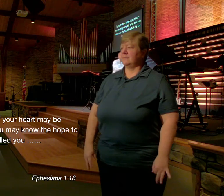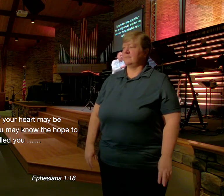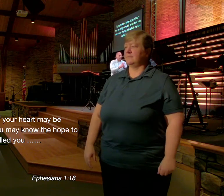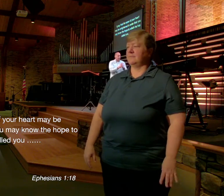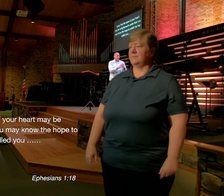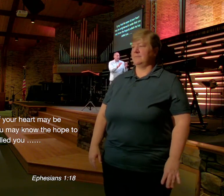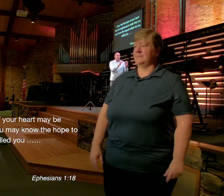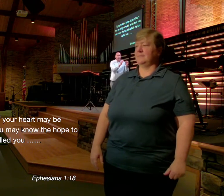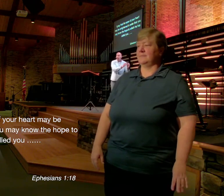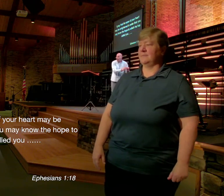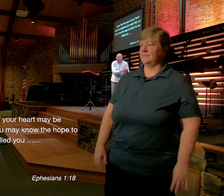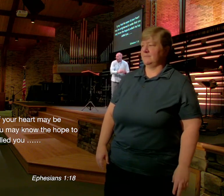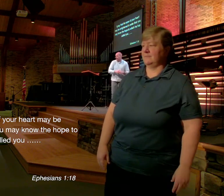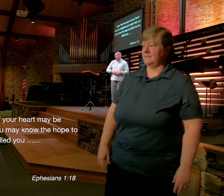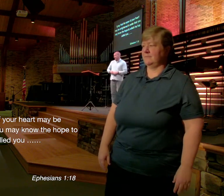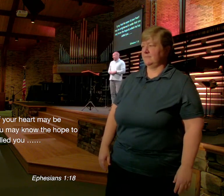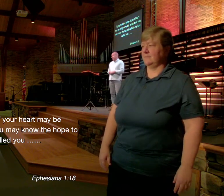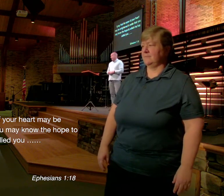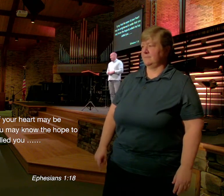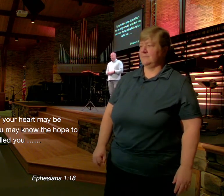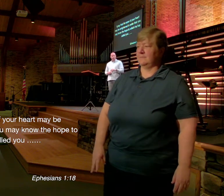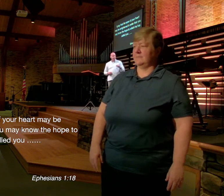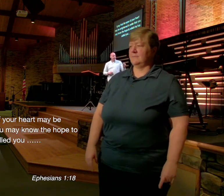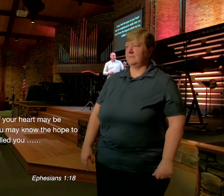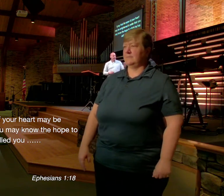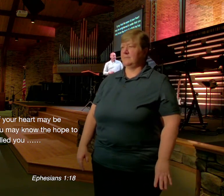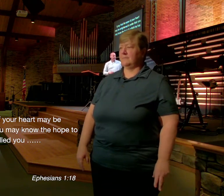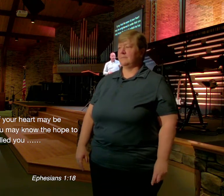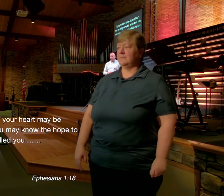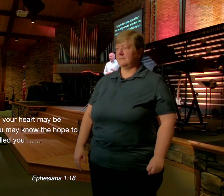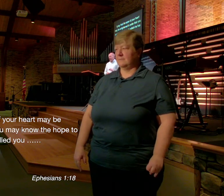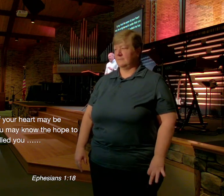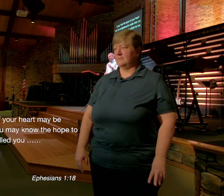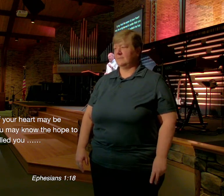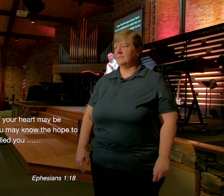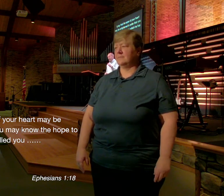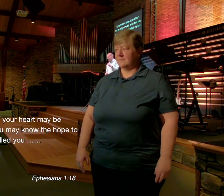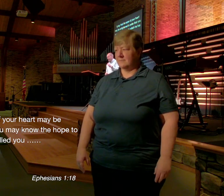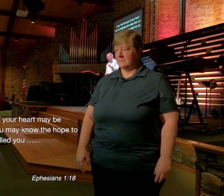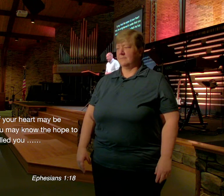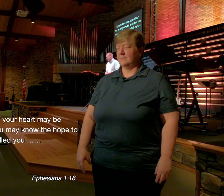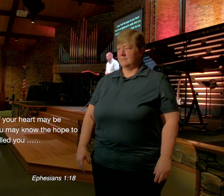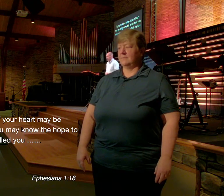The hope To which He has Called You